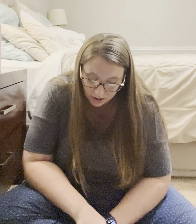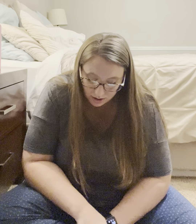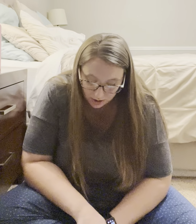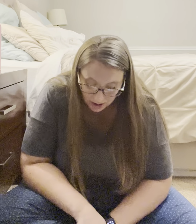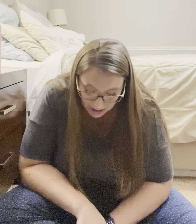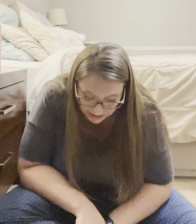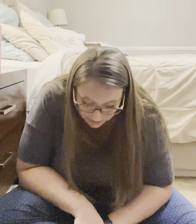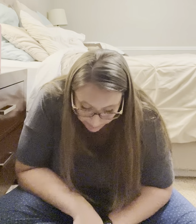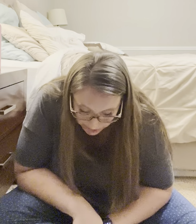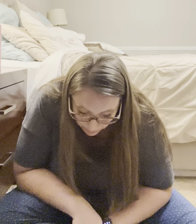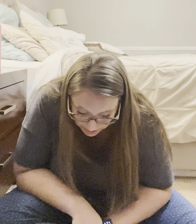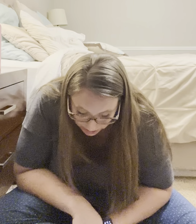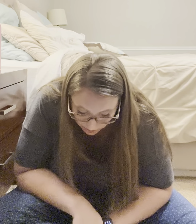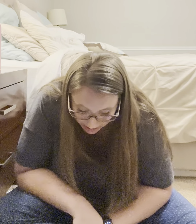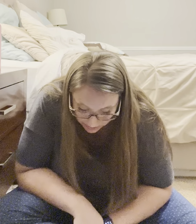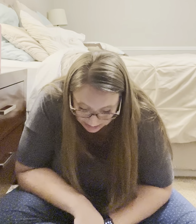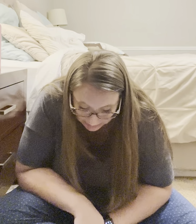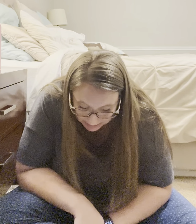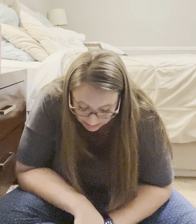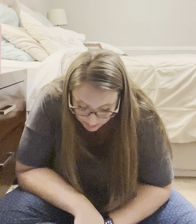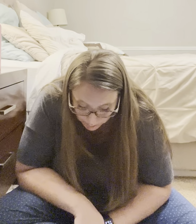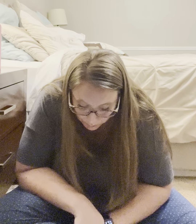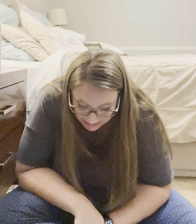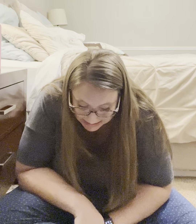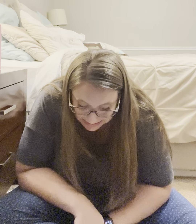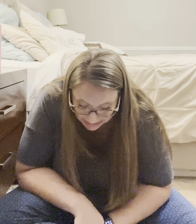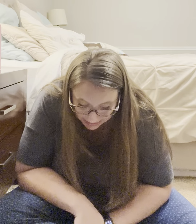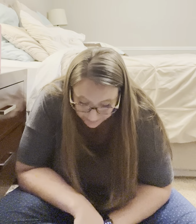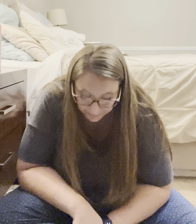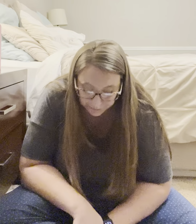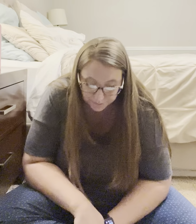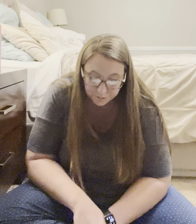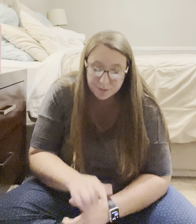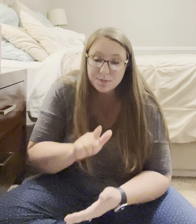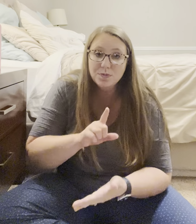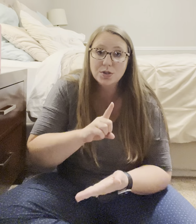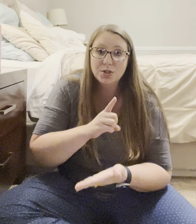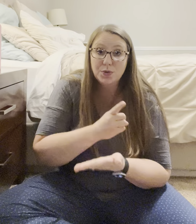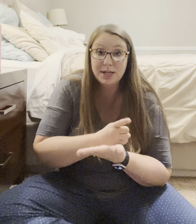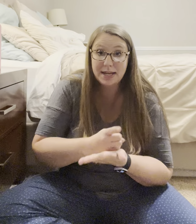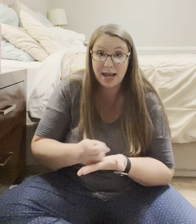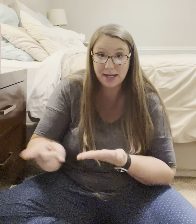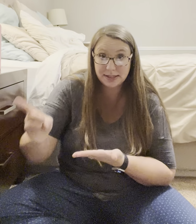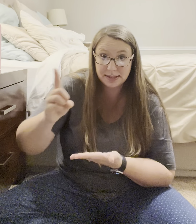Ask if a person wants to go out to eat next Wednesday. So, next.